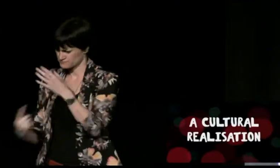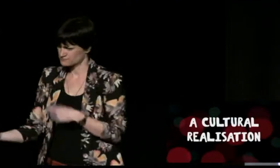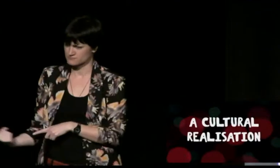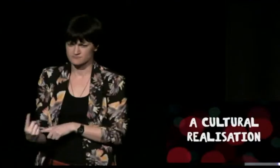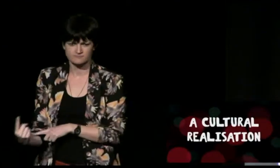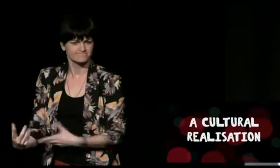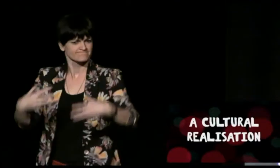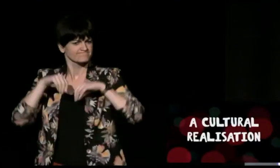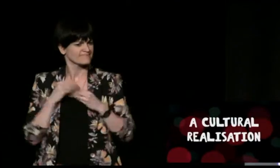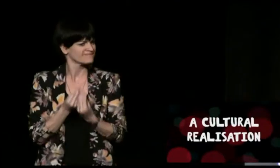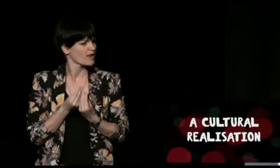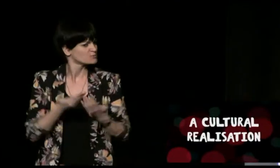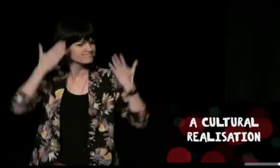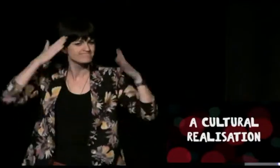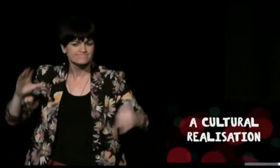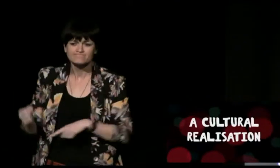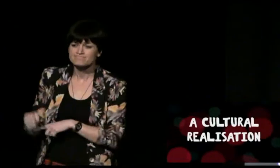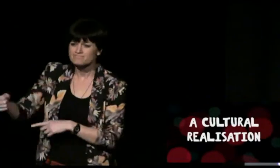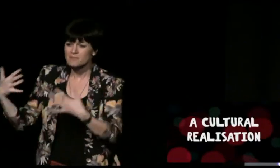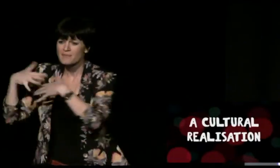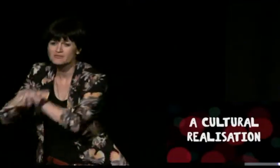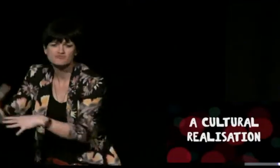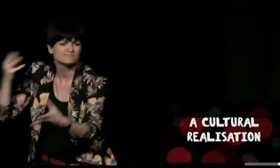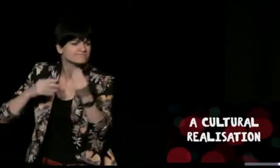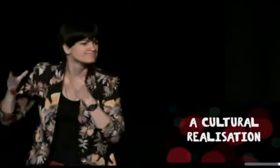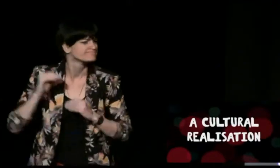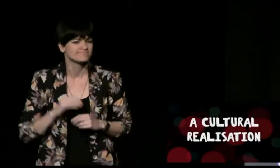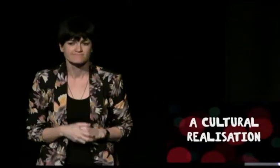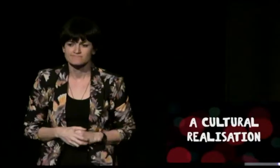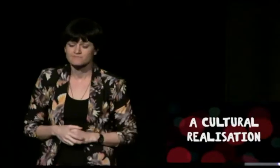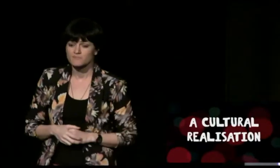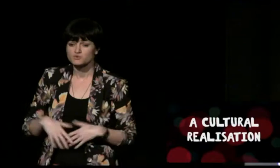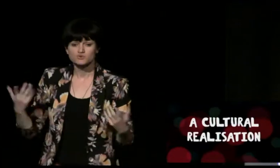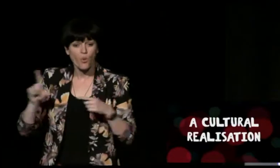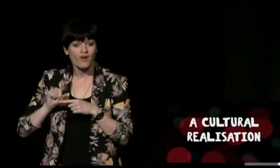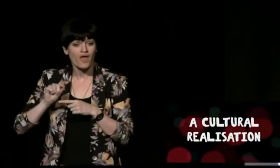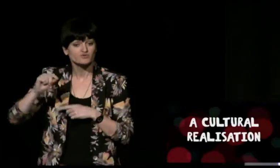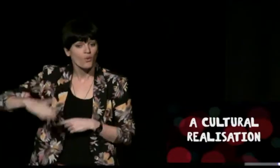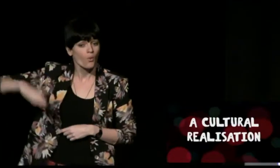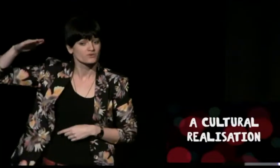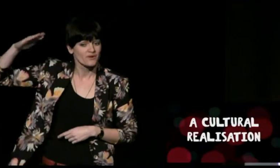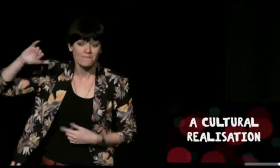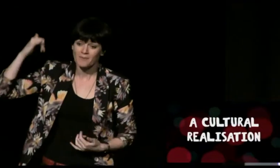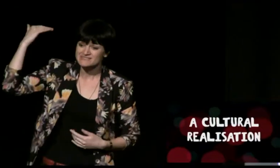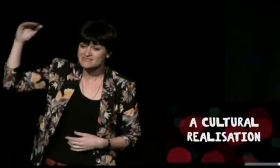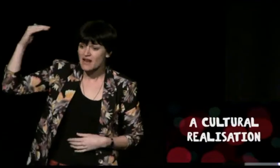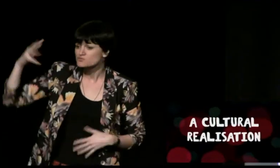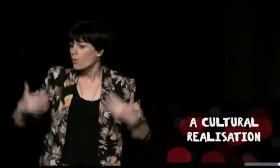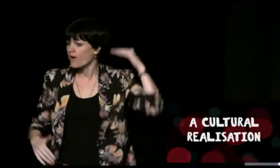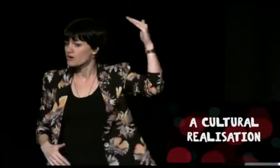only deaf person in their family. And so they don't necessarily have access to the culture or the values of deaf people as they're